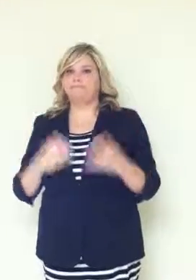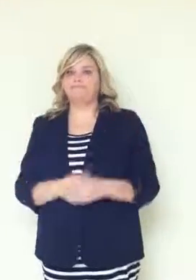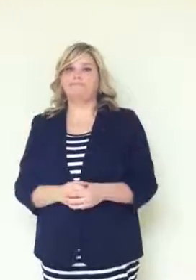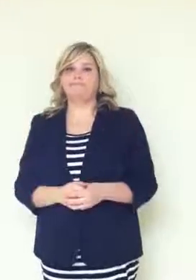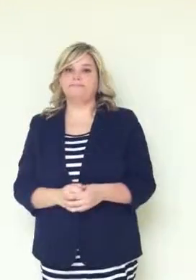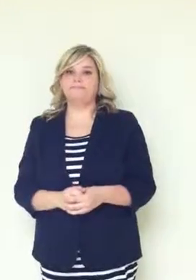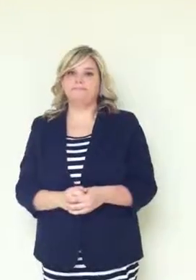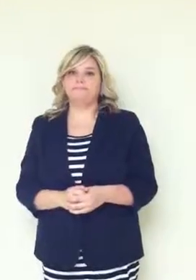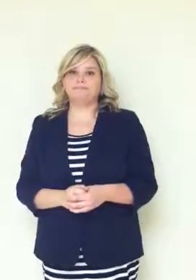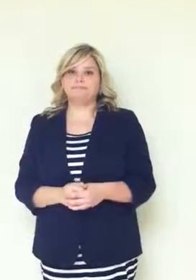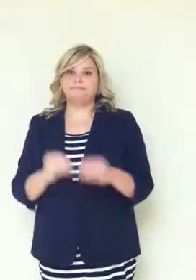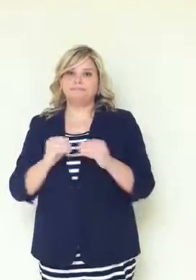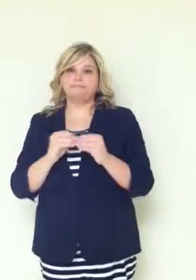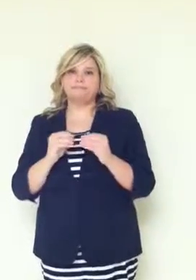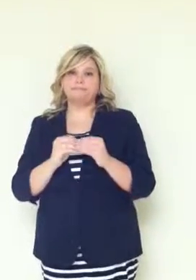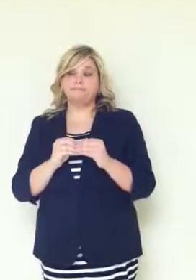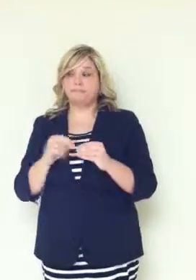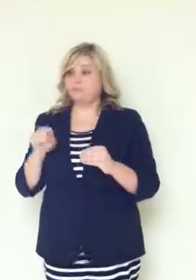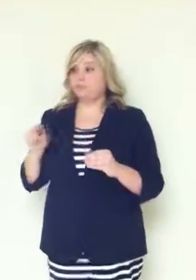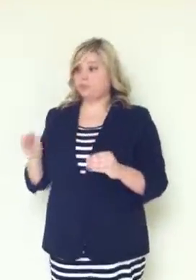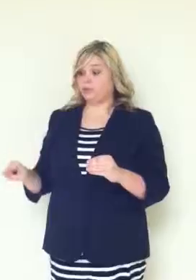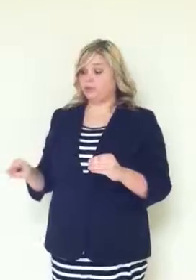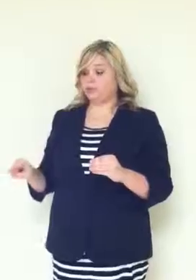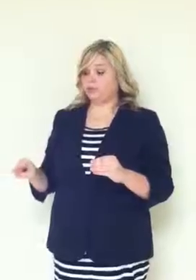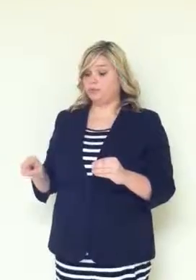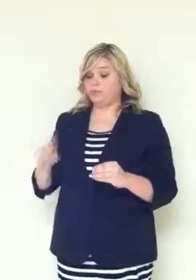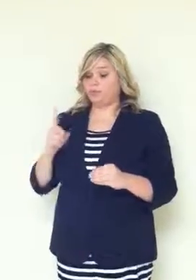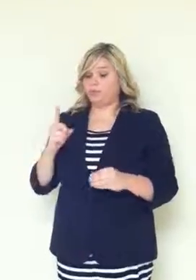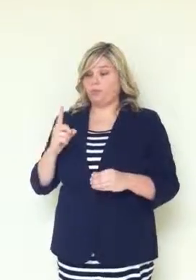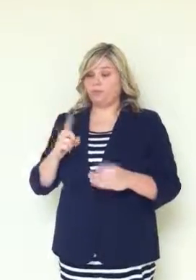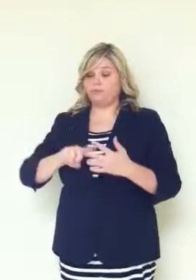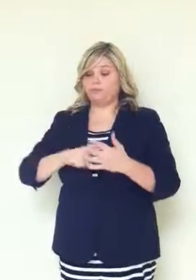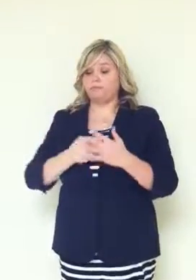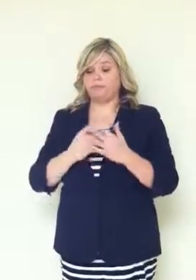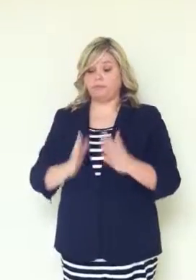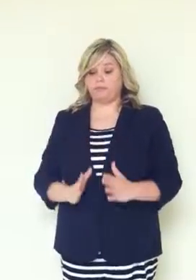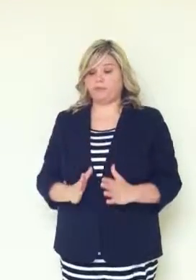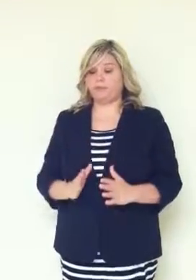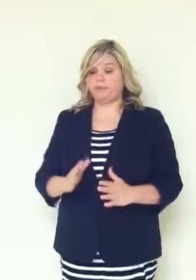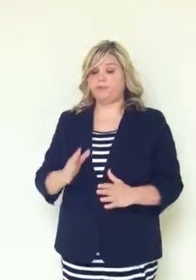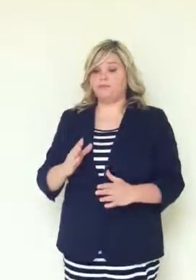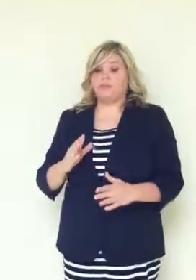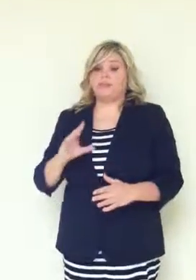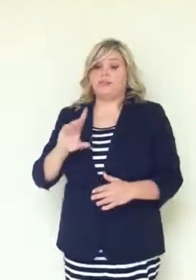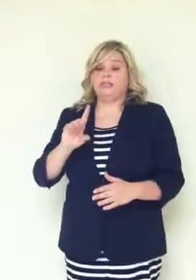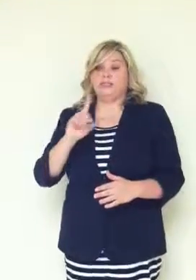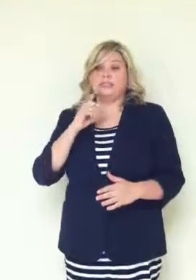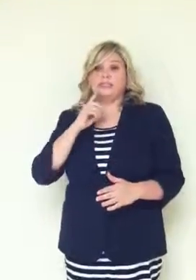She was one of the founders of Deaf West Theatre Company in Los Angeles.